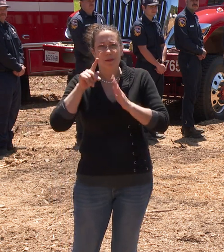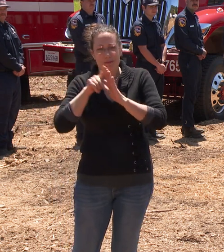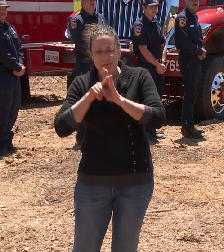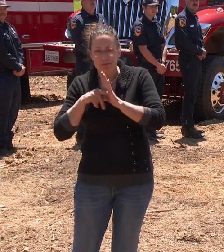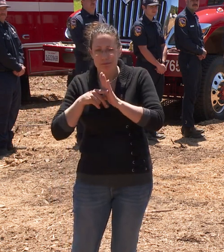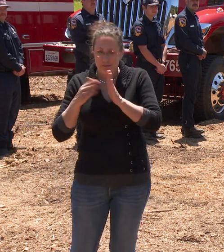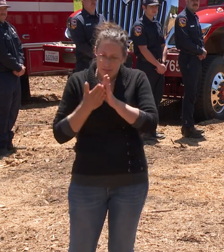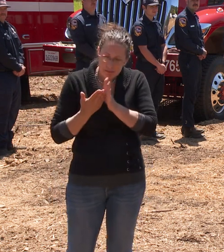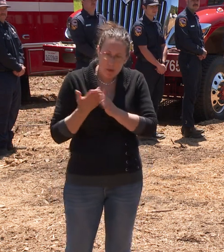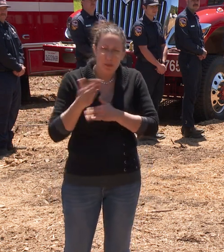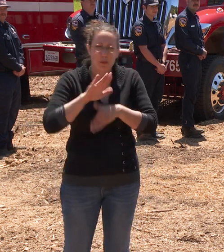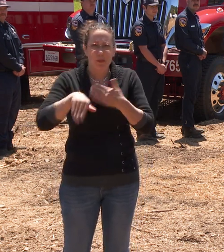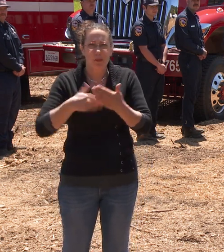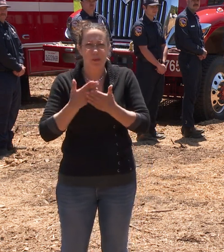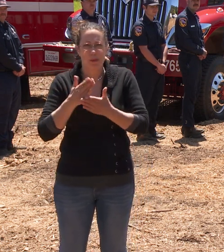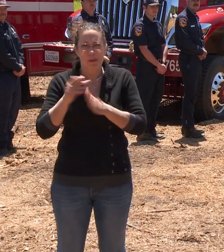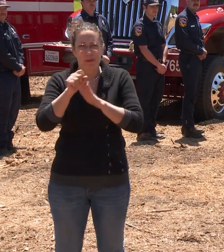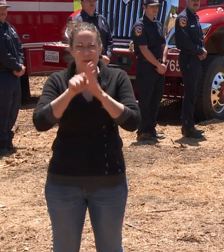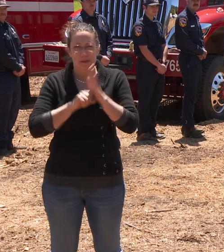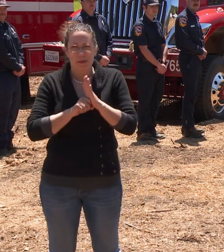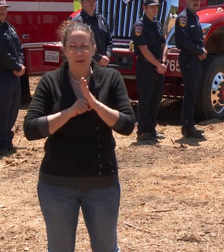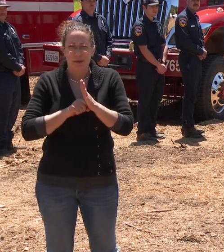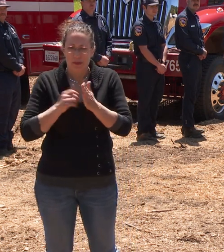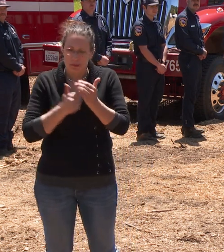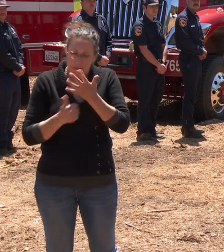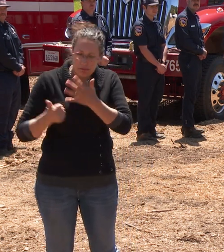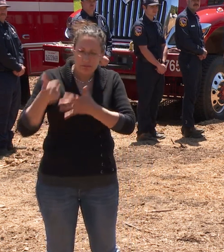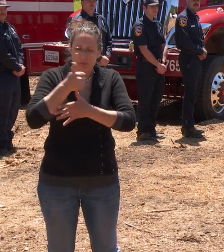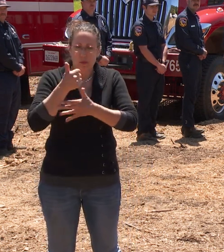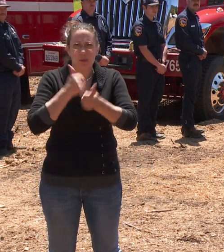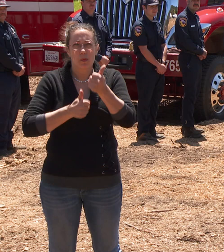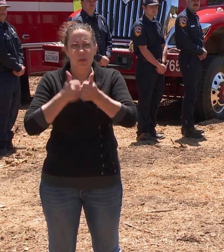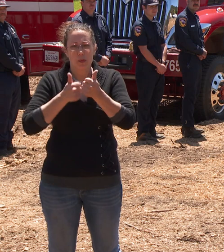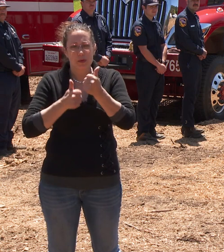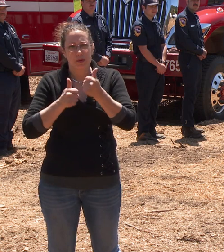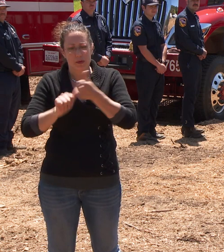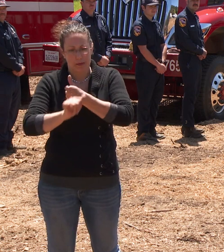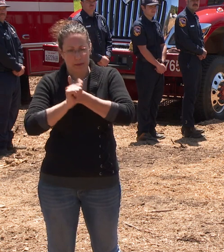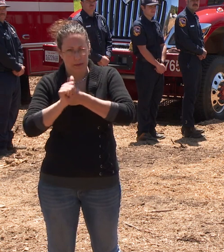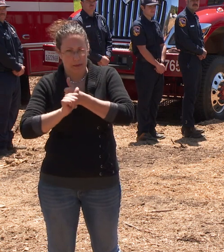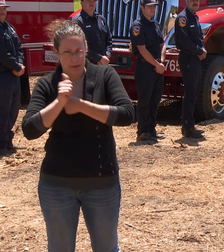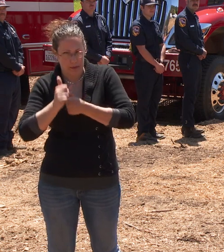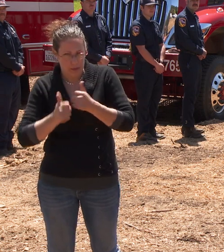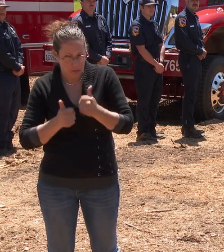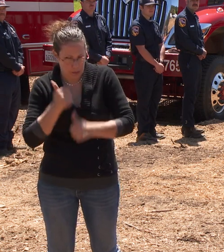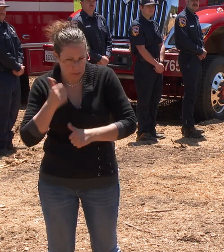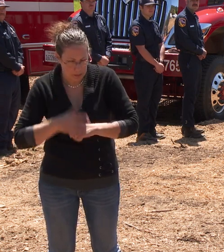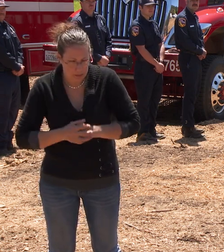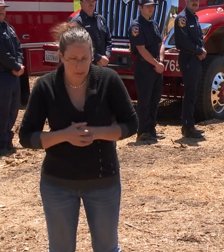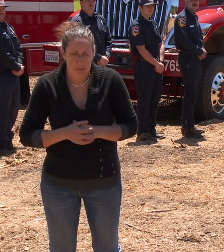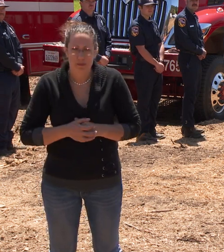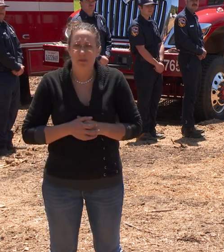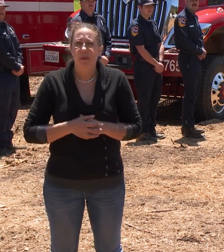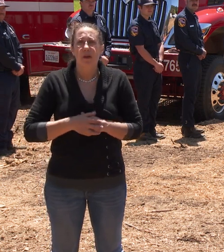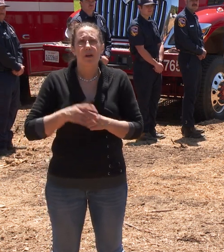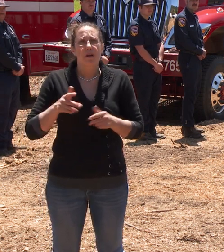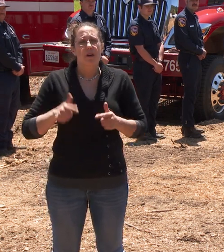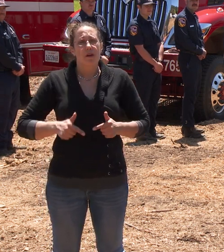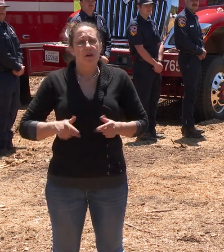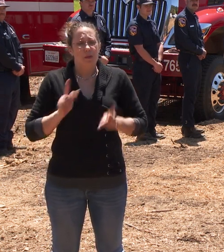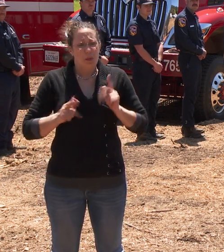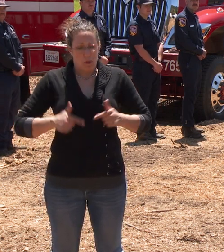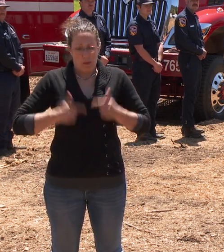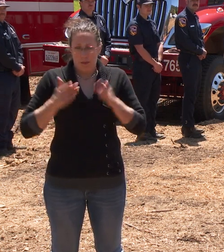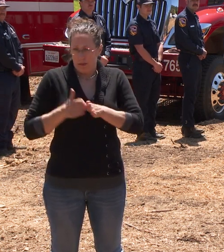to assess and prioritize wildfire risks. I would ask you to help your elderly neighbors